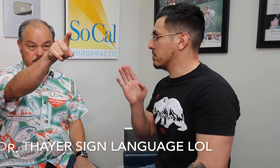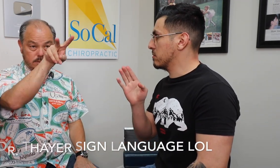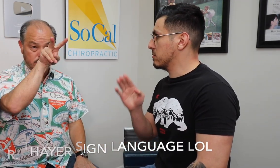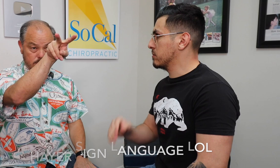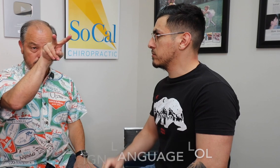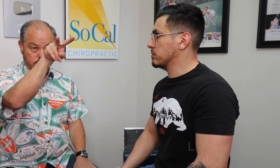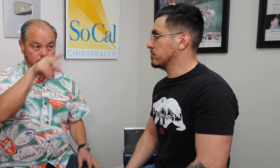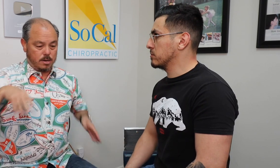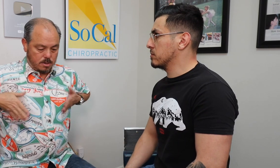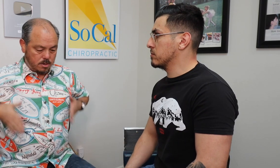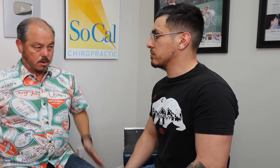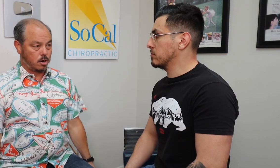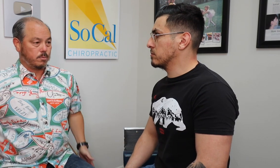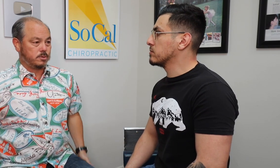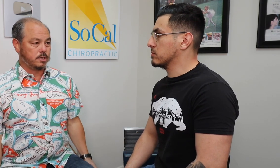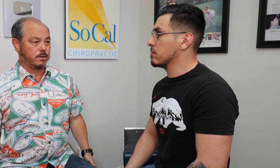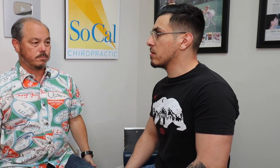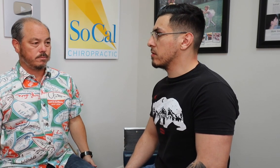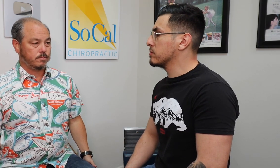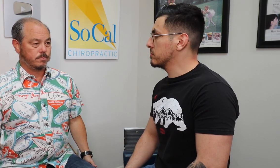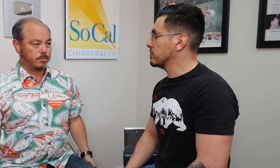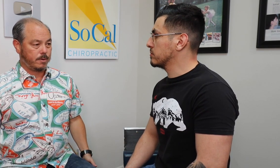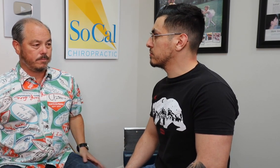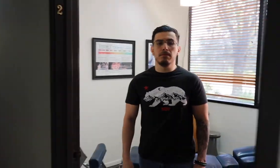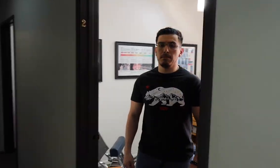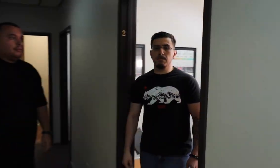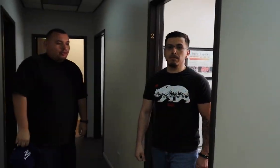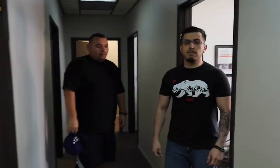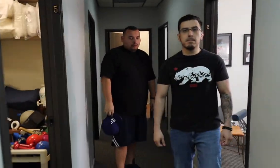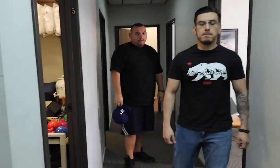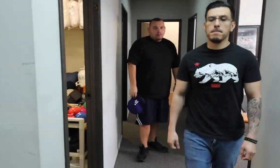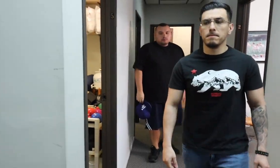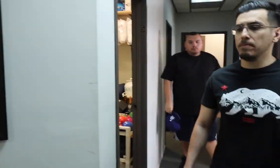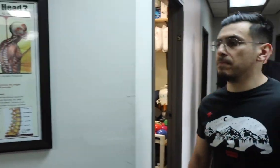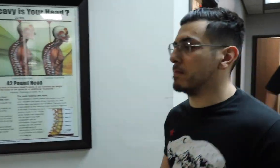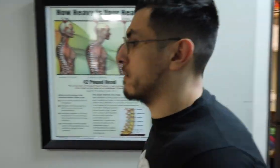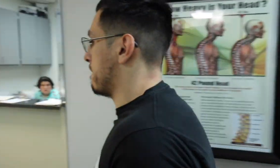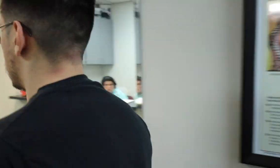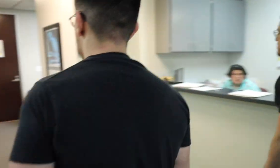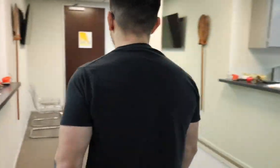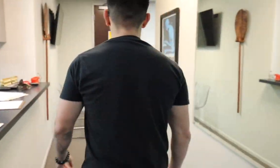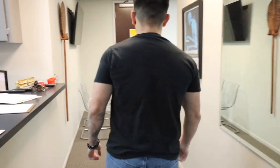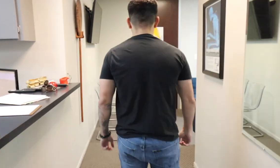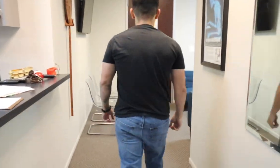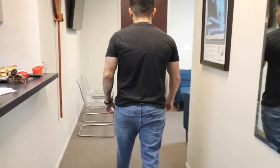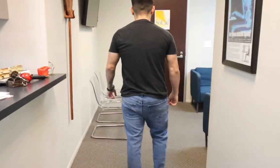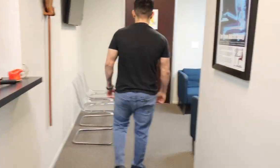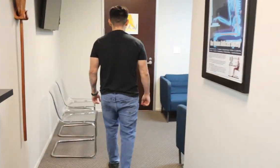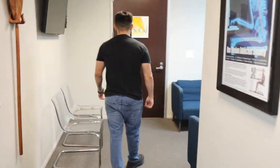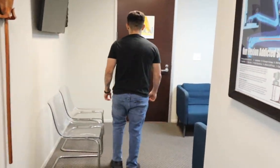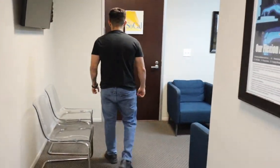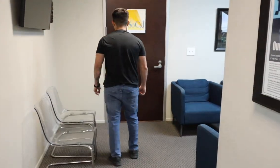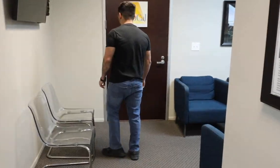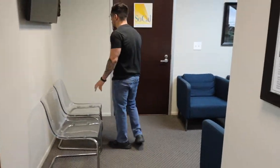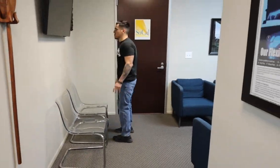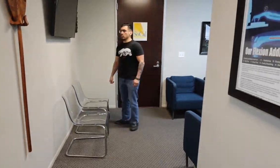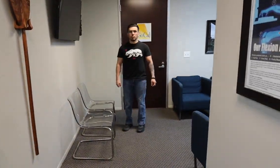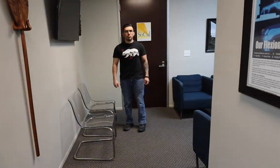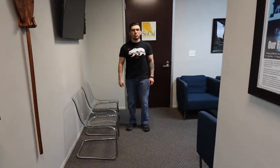eyes straight, arms down. Okay. Now down the hall for a quick recalibration. That was our interpreter there for a second,